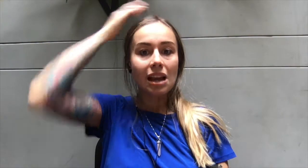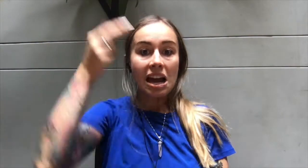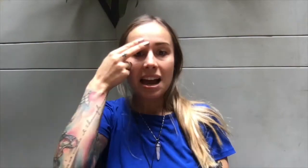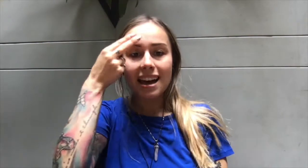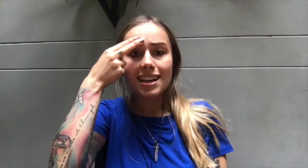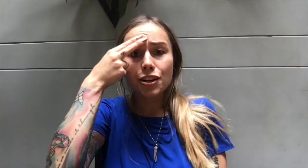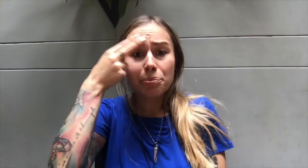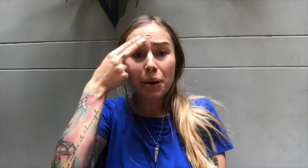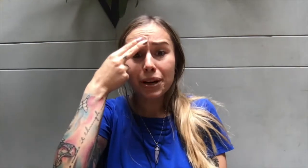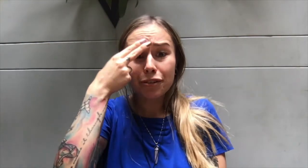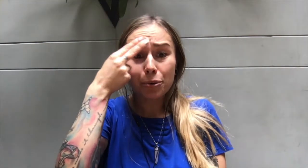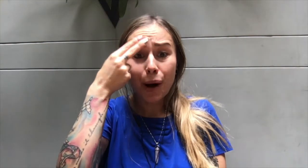And then you could buy whatever you want.